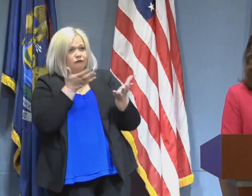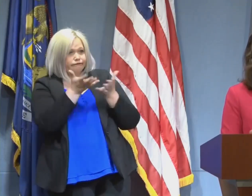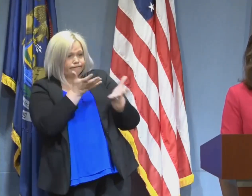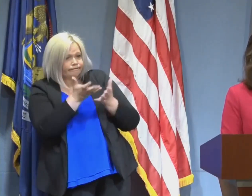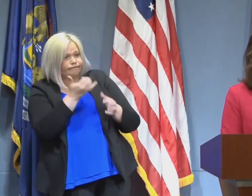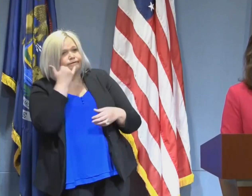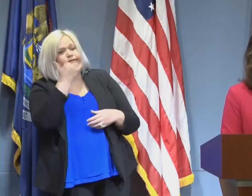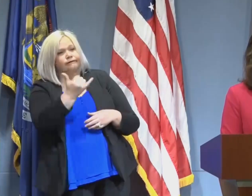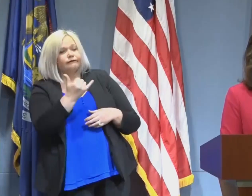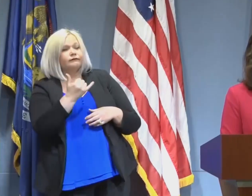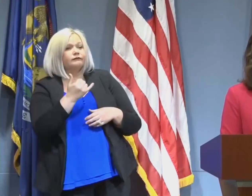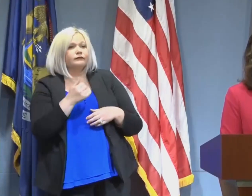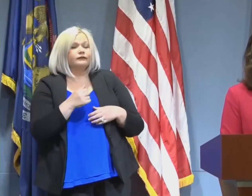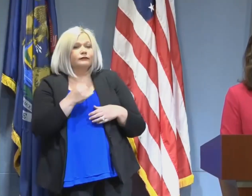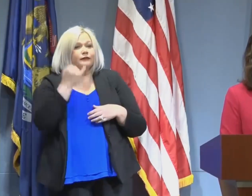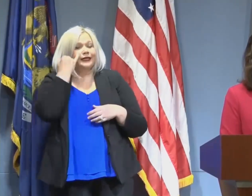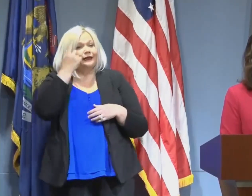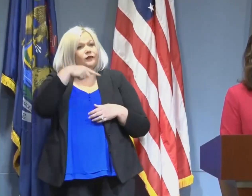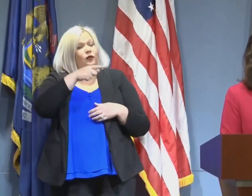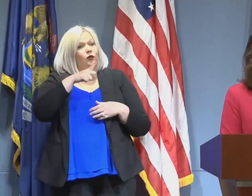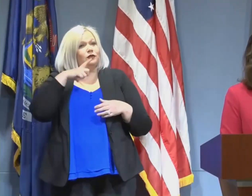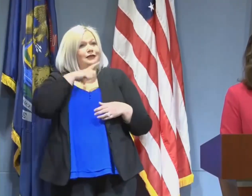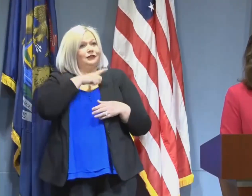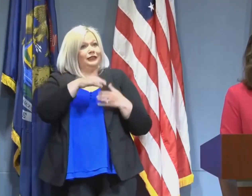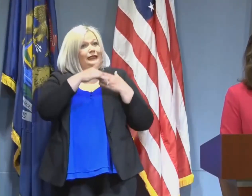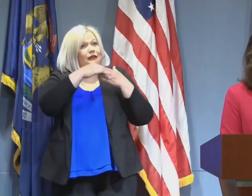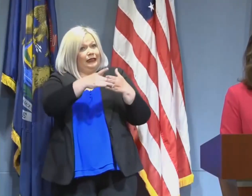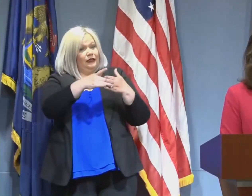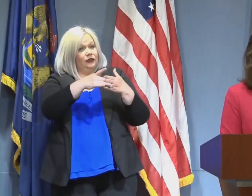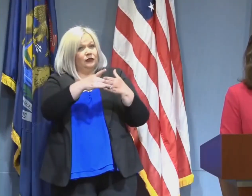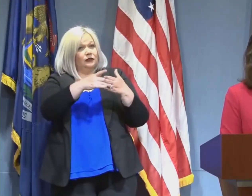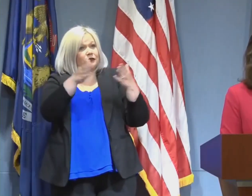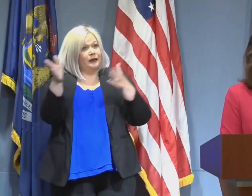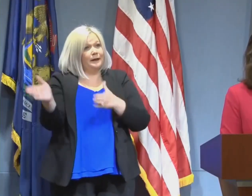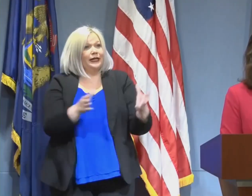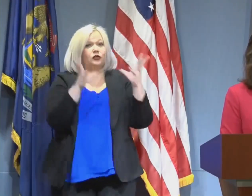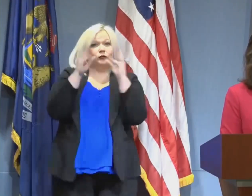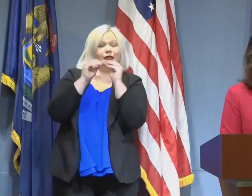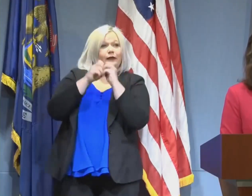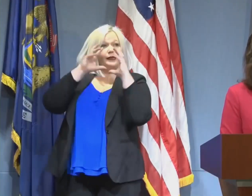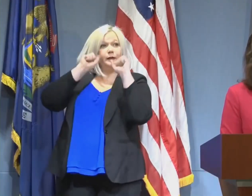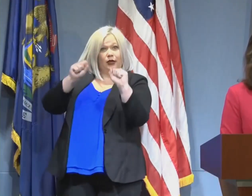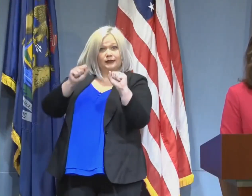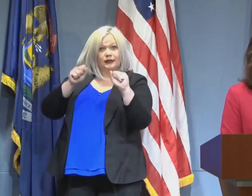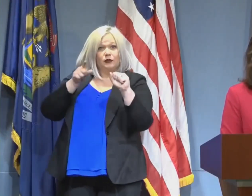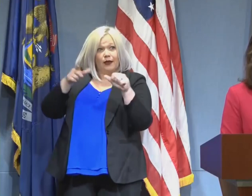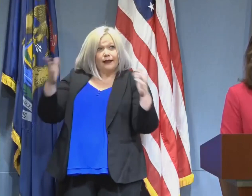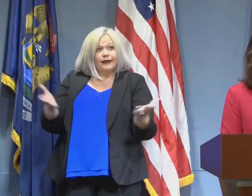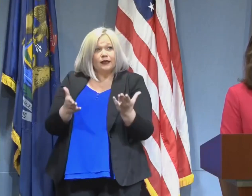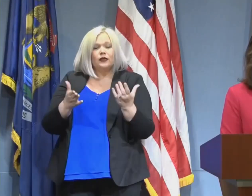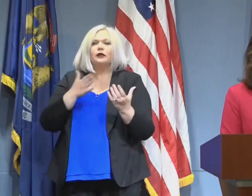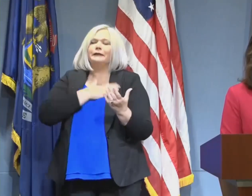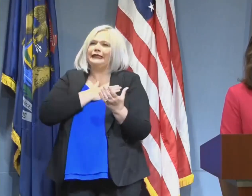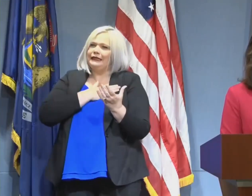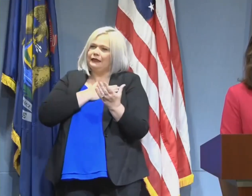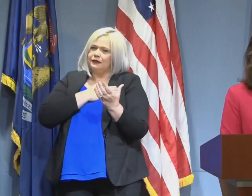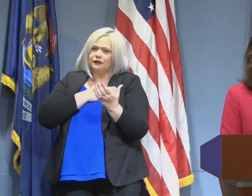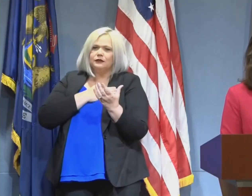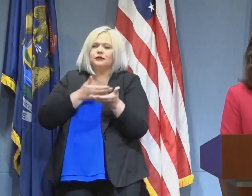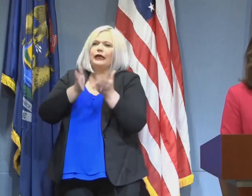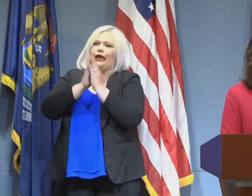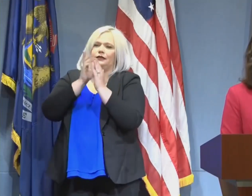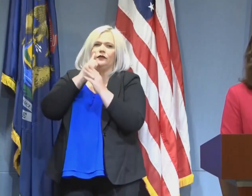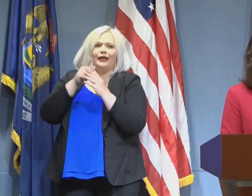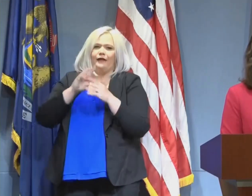either of the leaders in the legislature is going to be spending time with the president while he's here in town to reaffirm the need for that fourth supplemental.